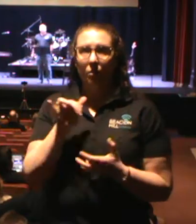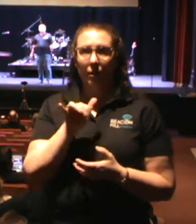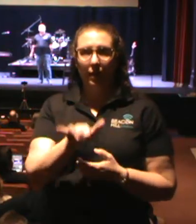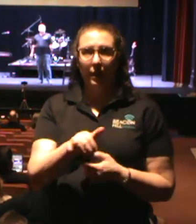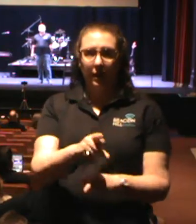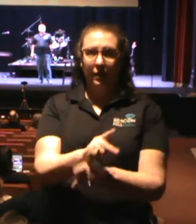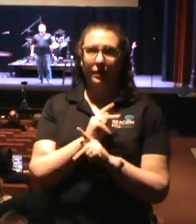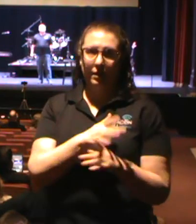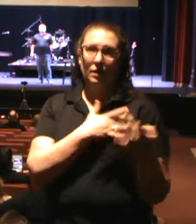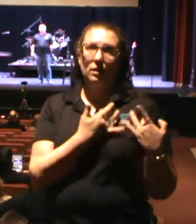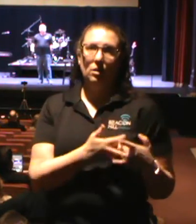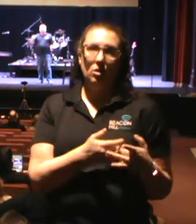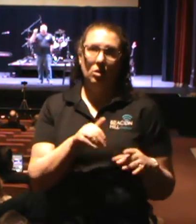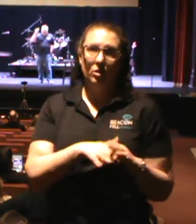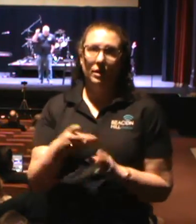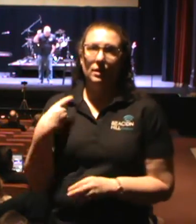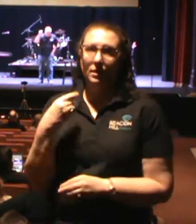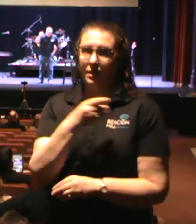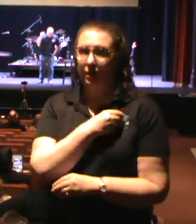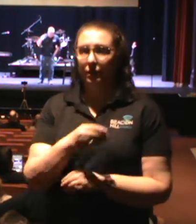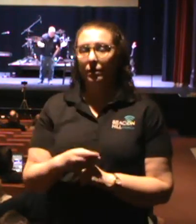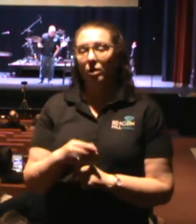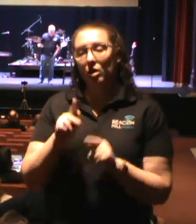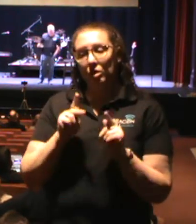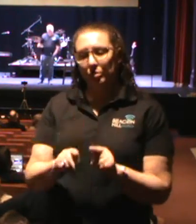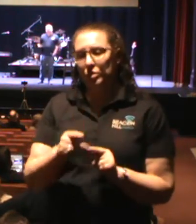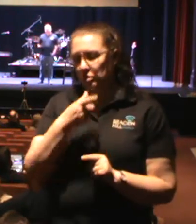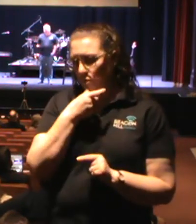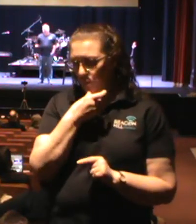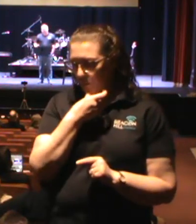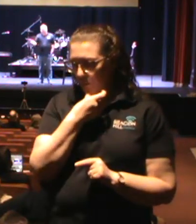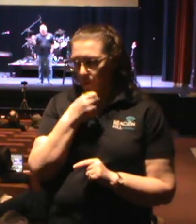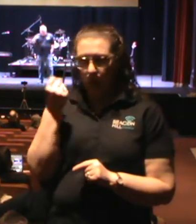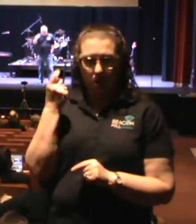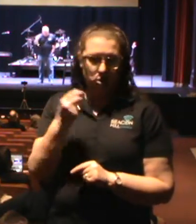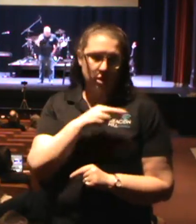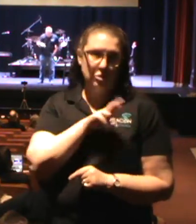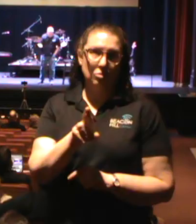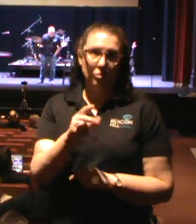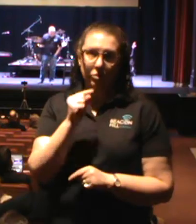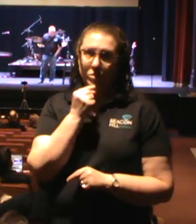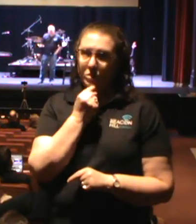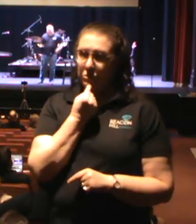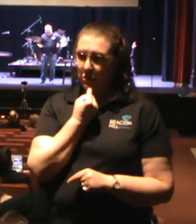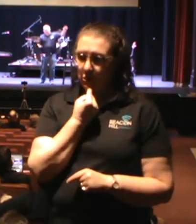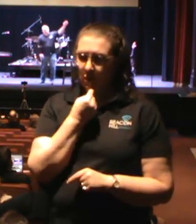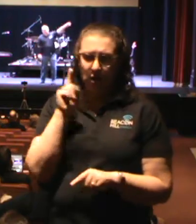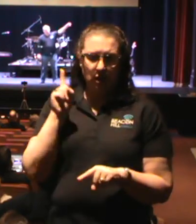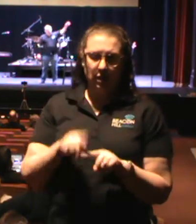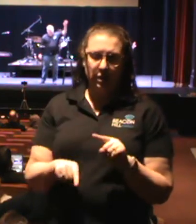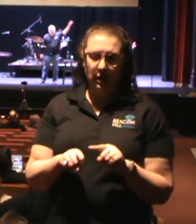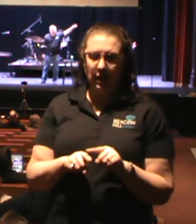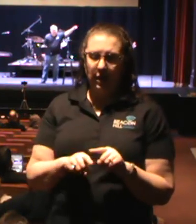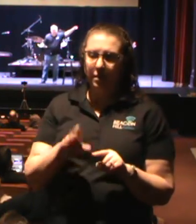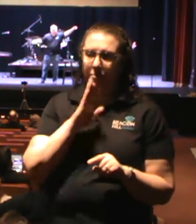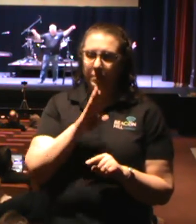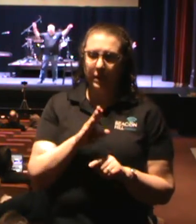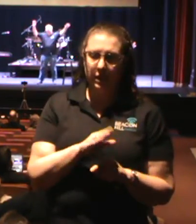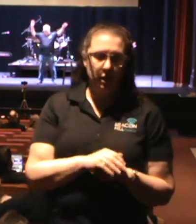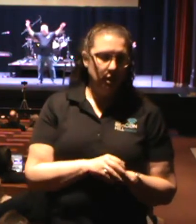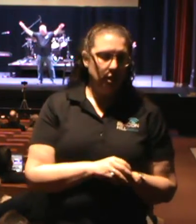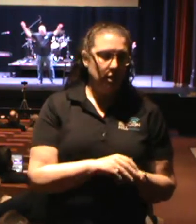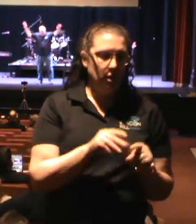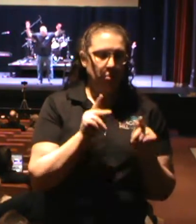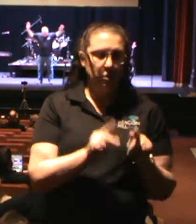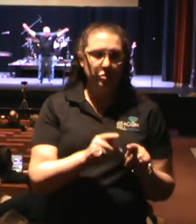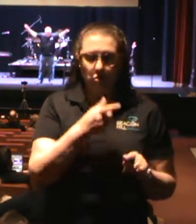of heart in our deacons. I want somebody who takes the world seriously. Secondly, they can't be hypocritical. They don't act one way to one person